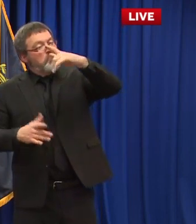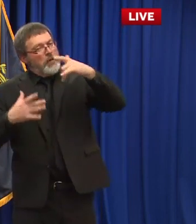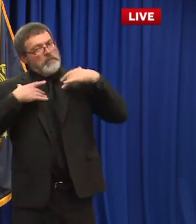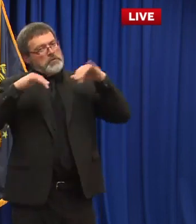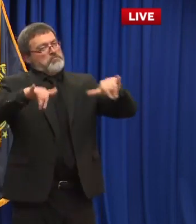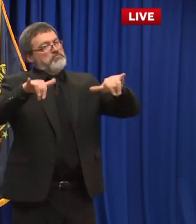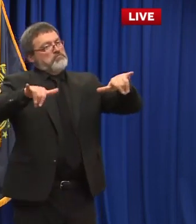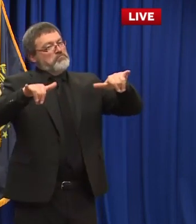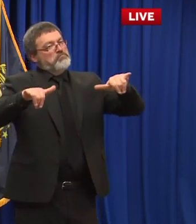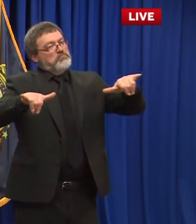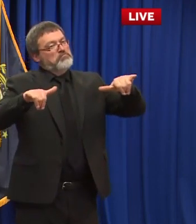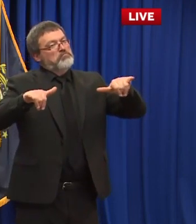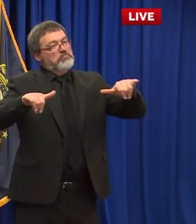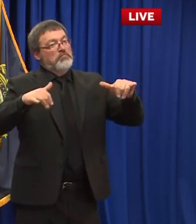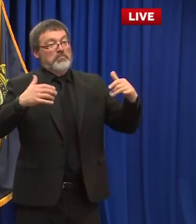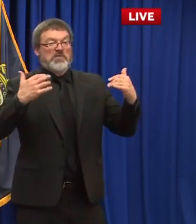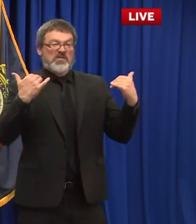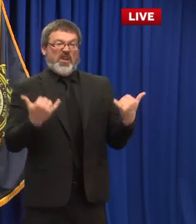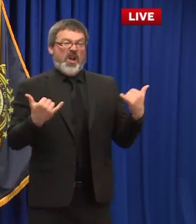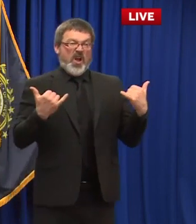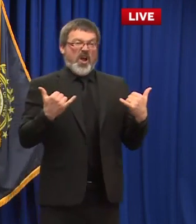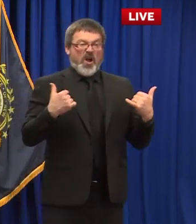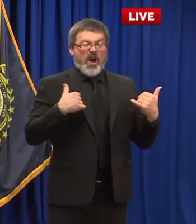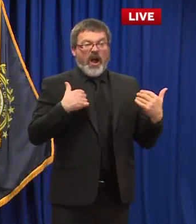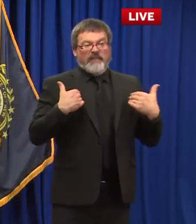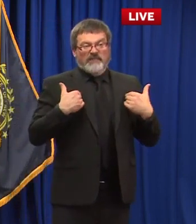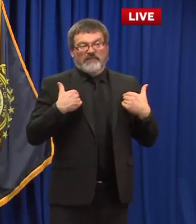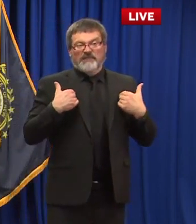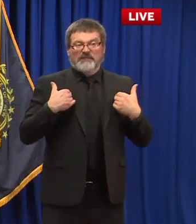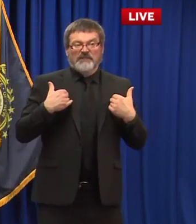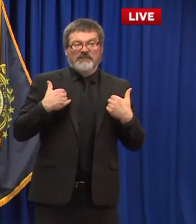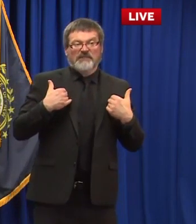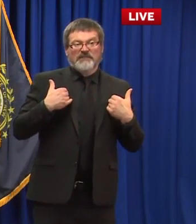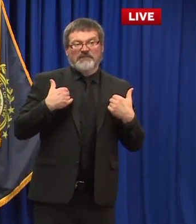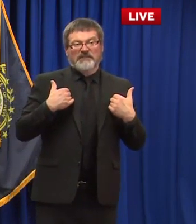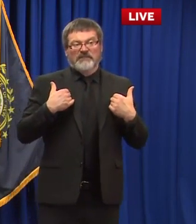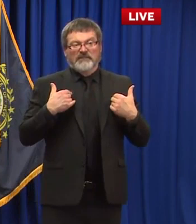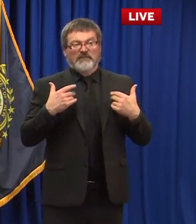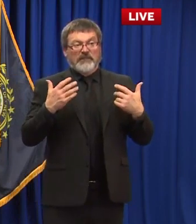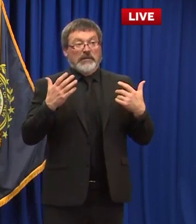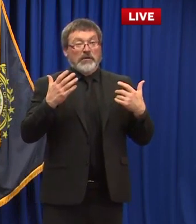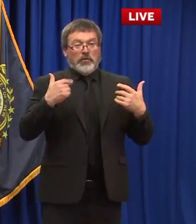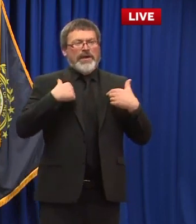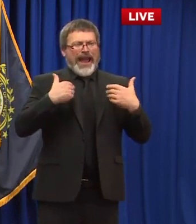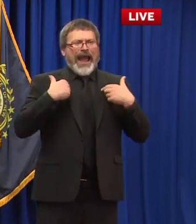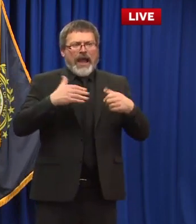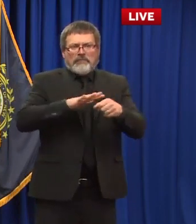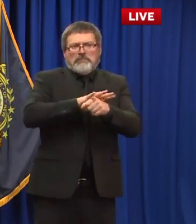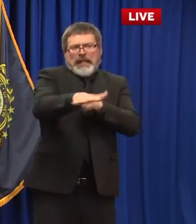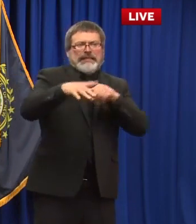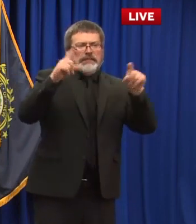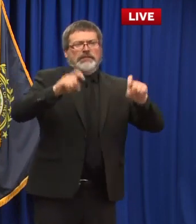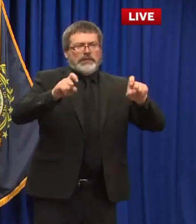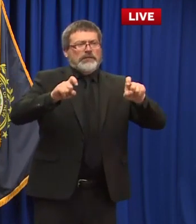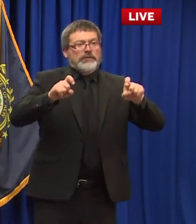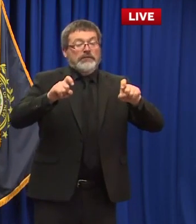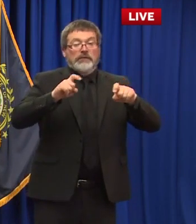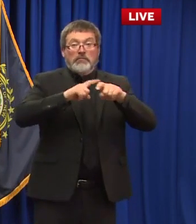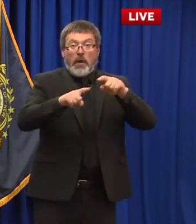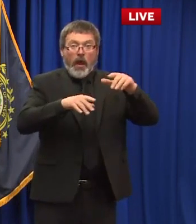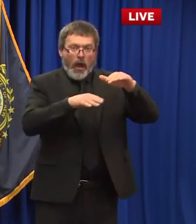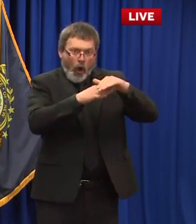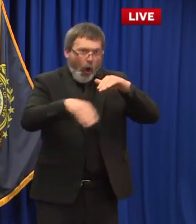are doing enough tests but we're not we're not at capacity by any means we we probably have enough tests